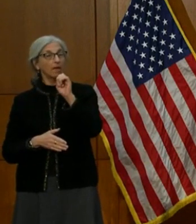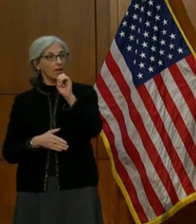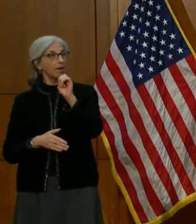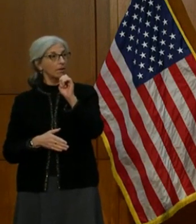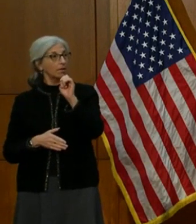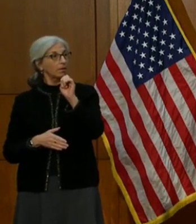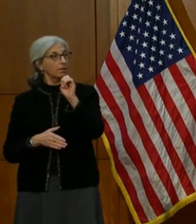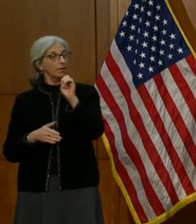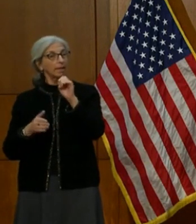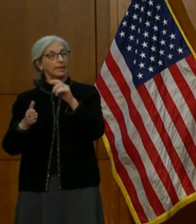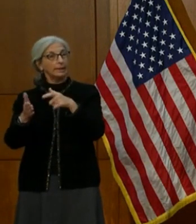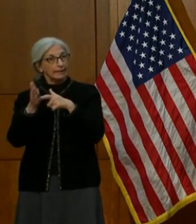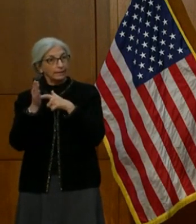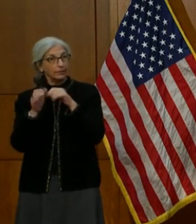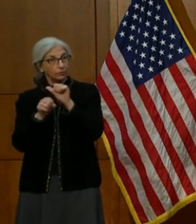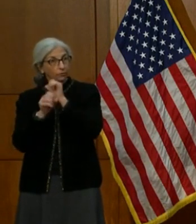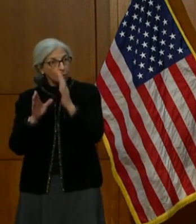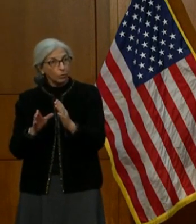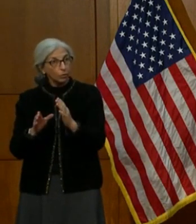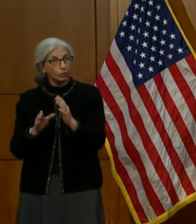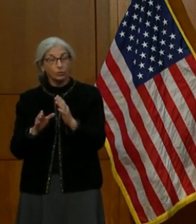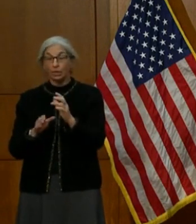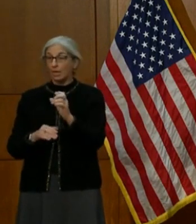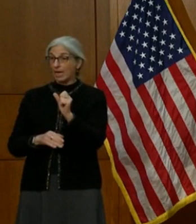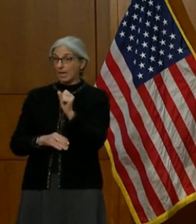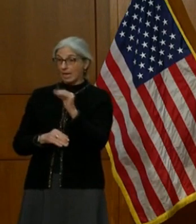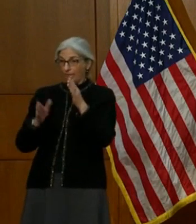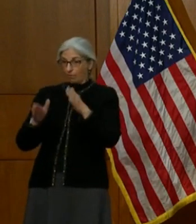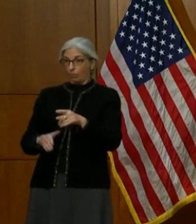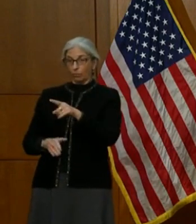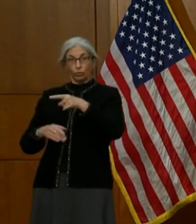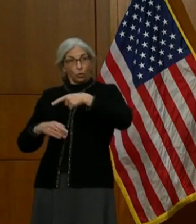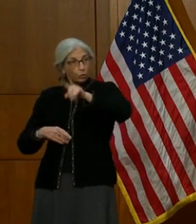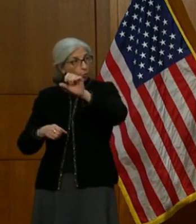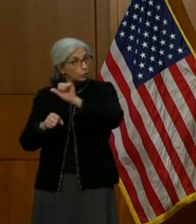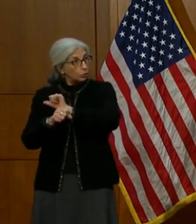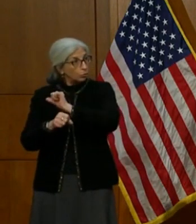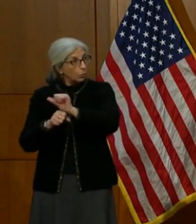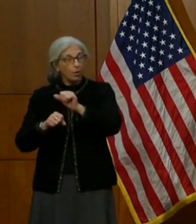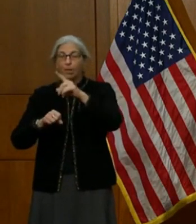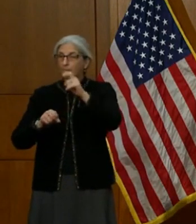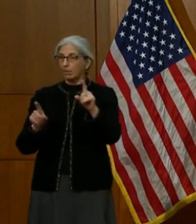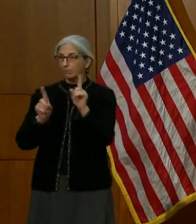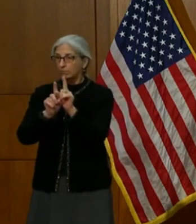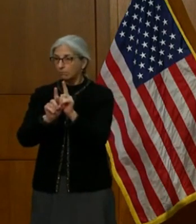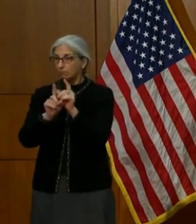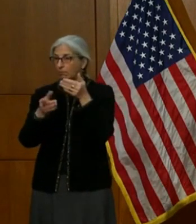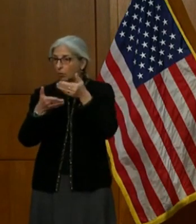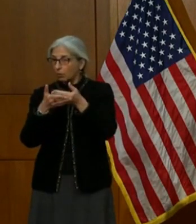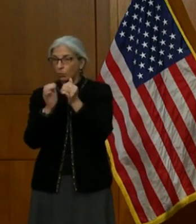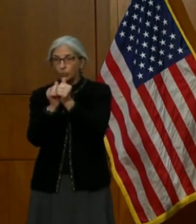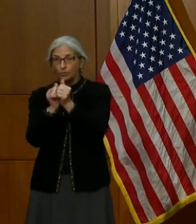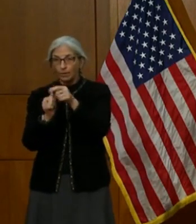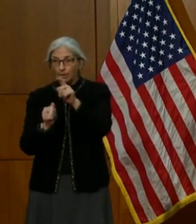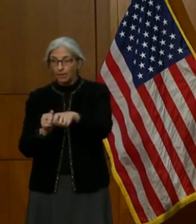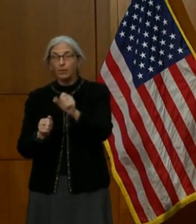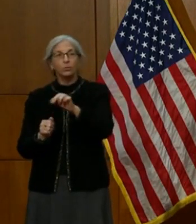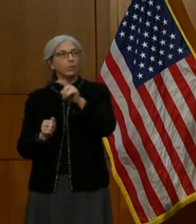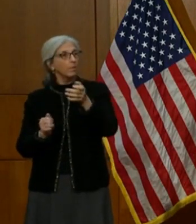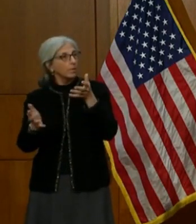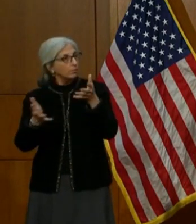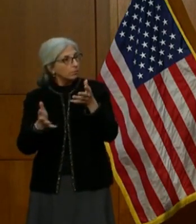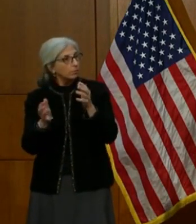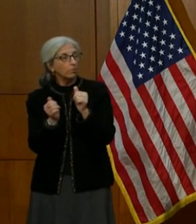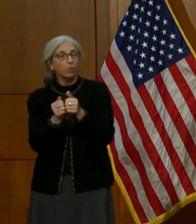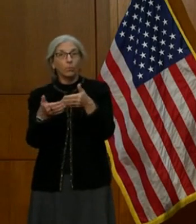outbreaks have been, where if they do their job, they cannot socially distance. They have to be in contact with the public or each